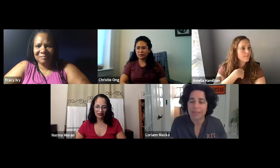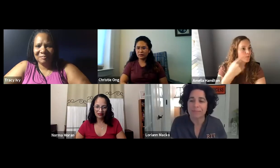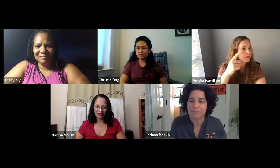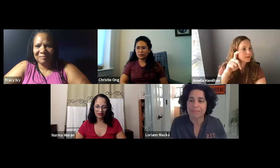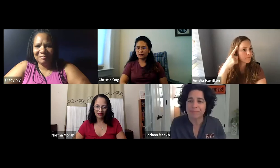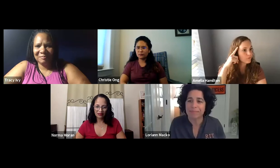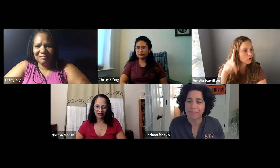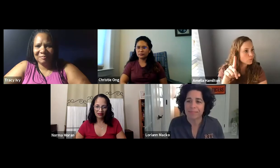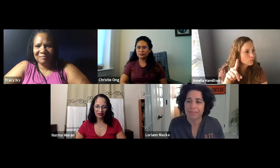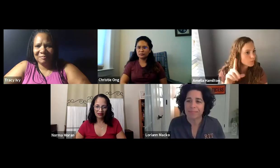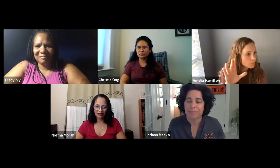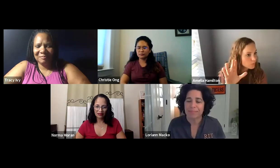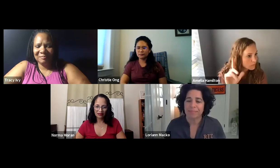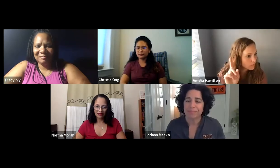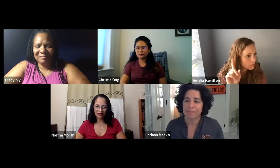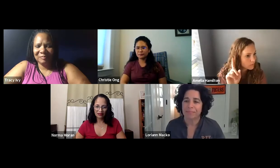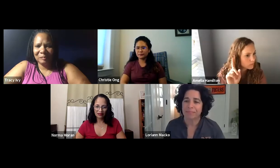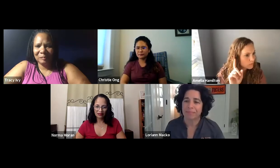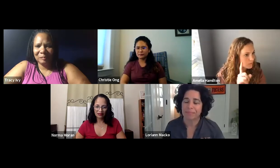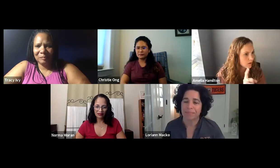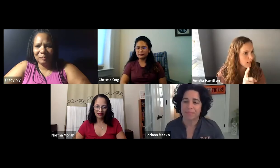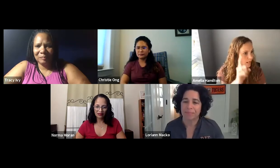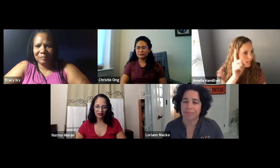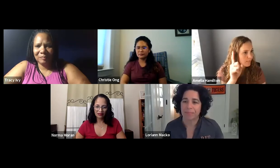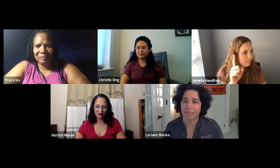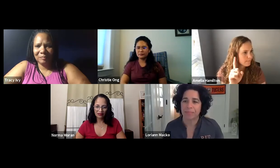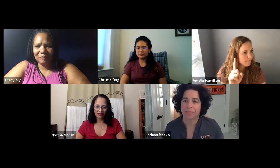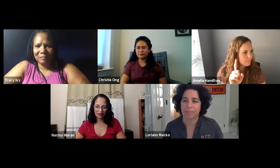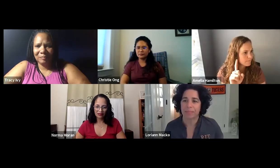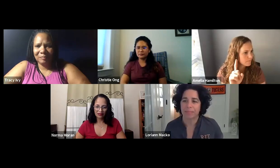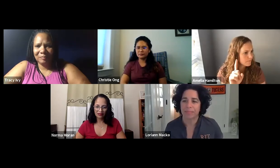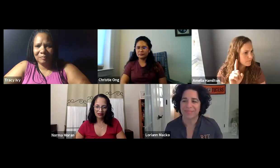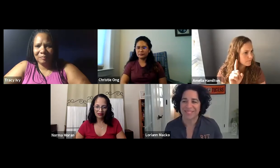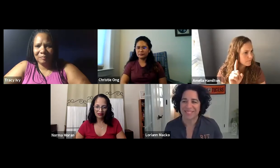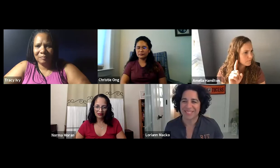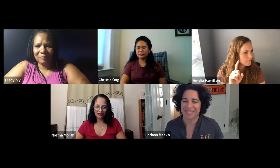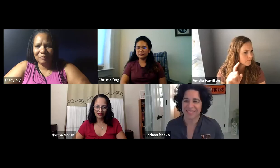Yeah, we do have another question for you, actually. Let me pull that one up. Where did it go? Hang on one second.